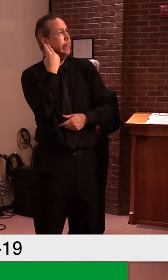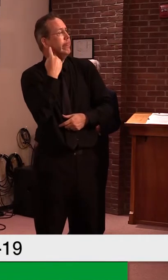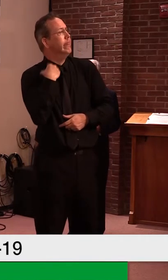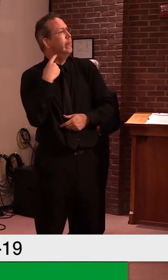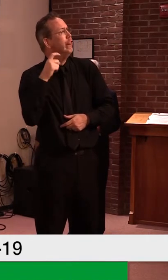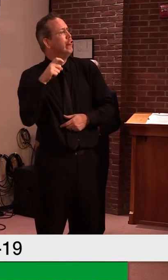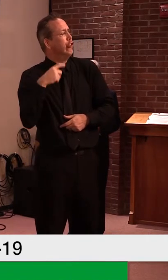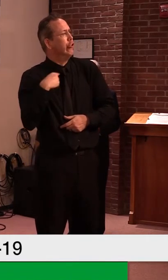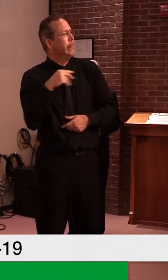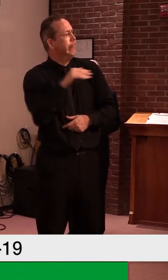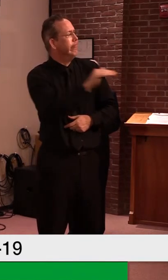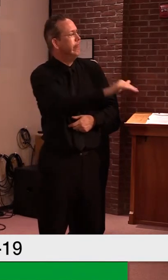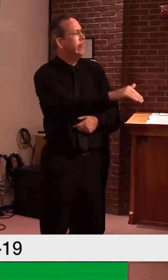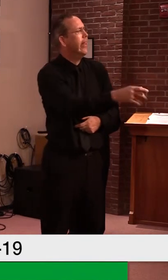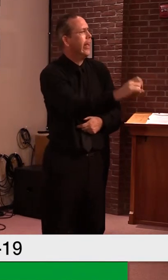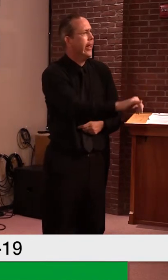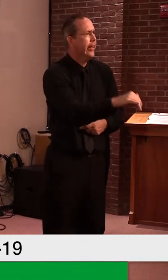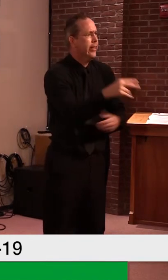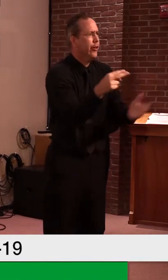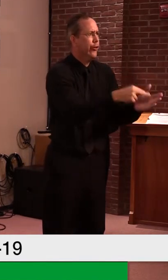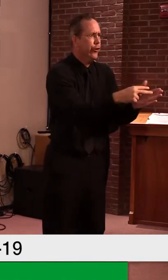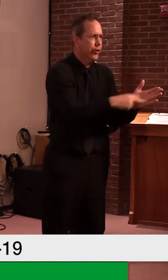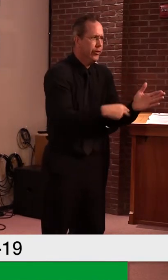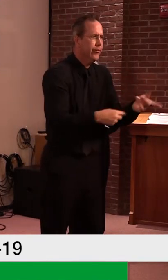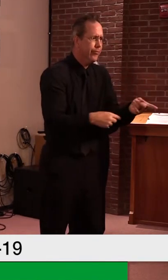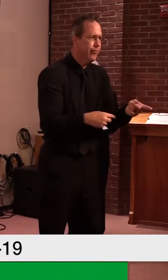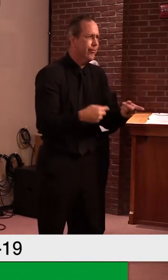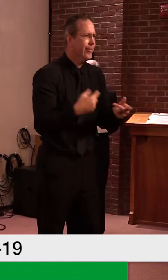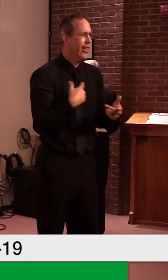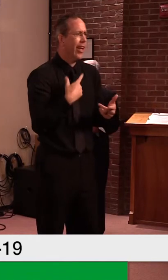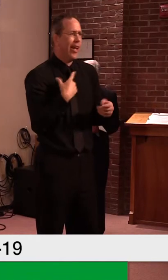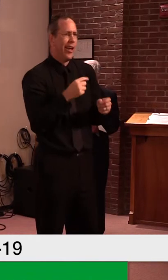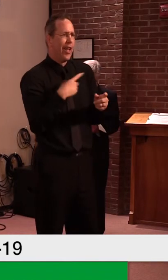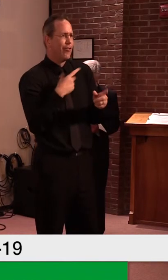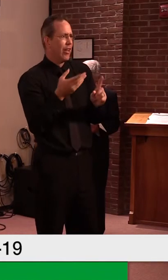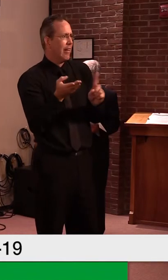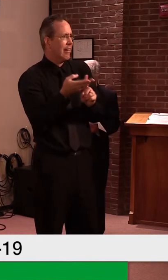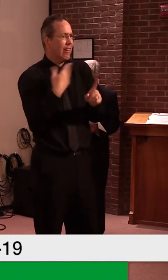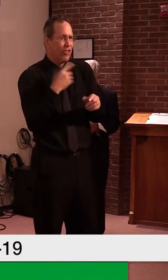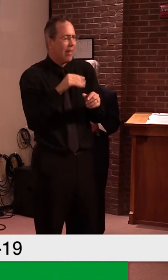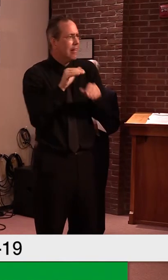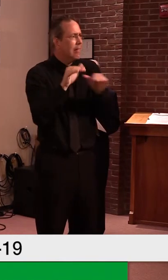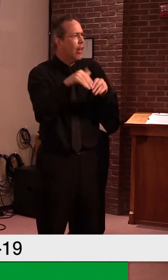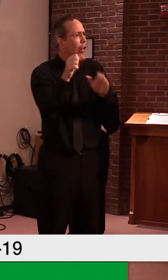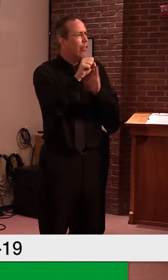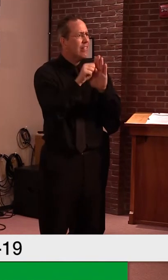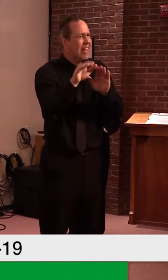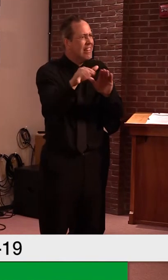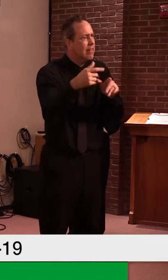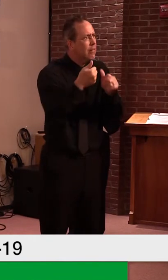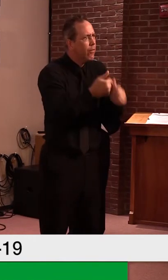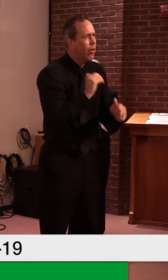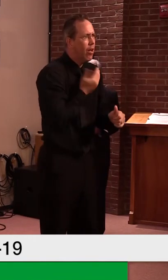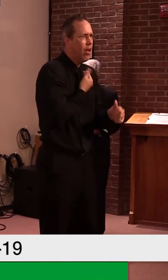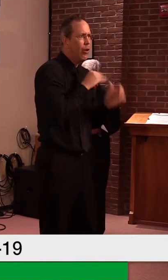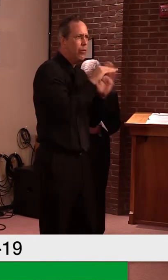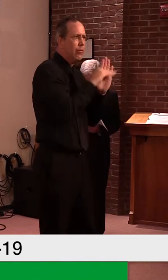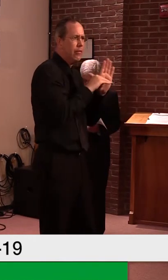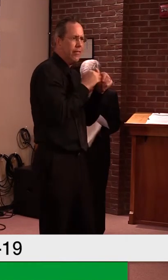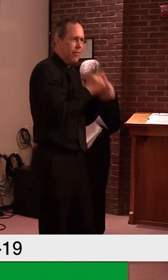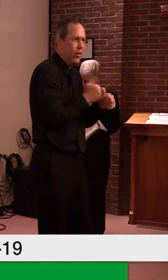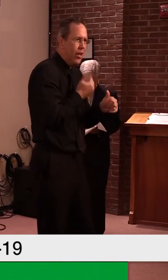to see, uh, the need and, uh, and to see, um, the viability and, and doing it the way we had, uh,